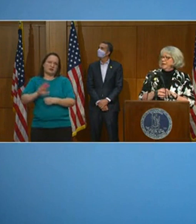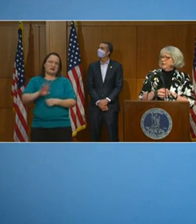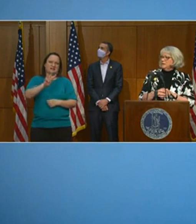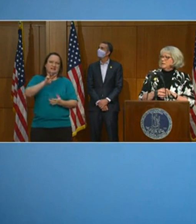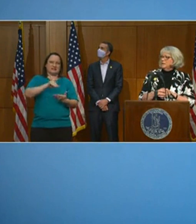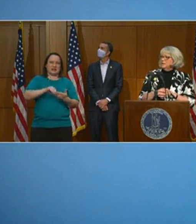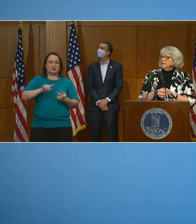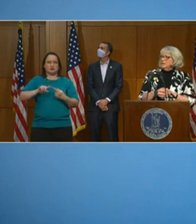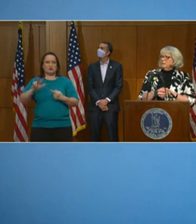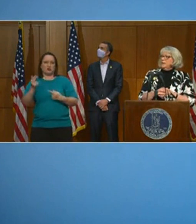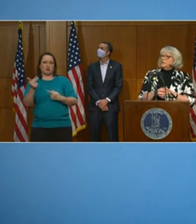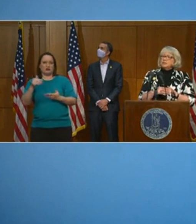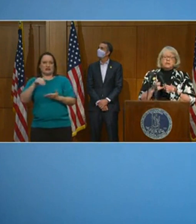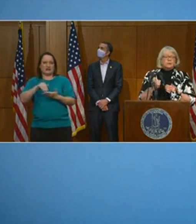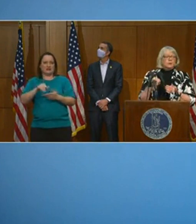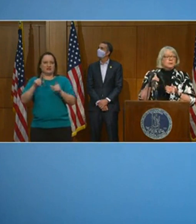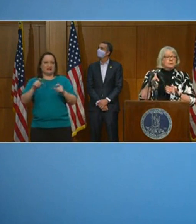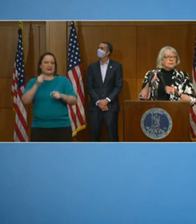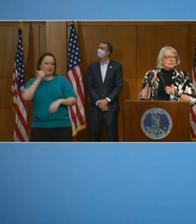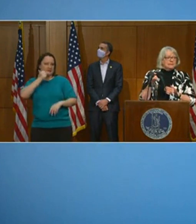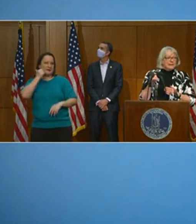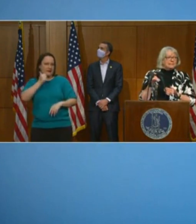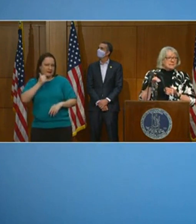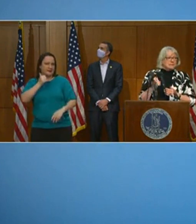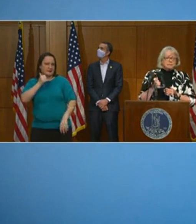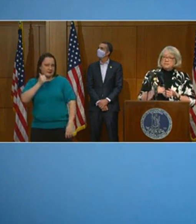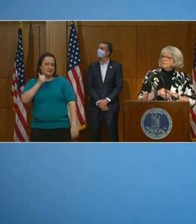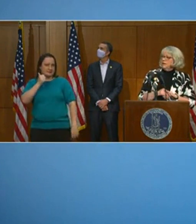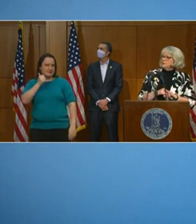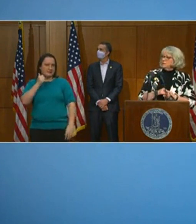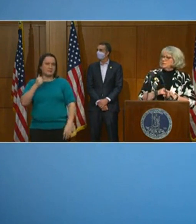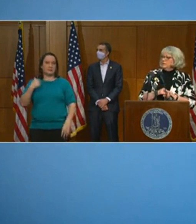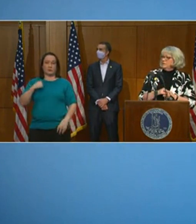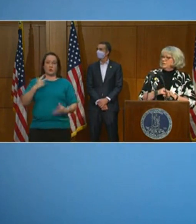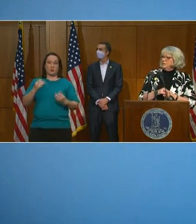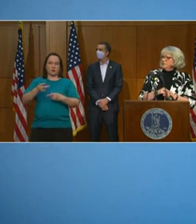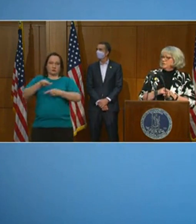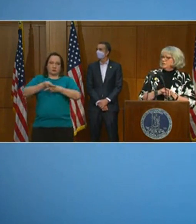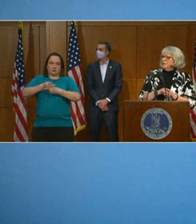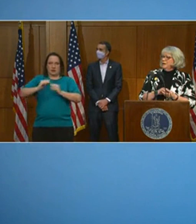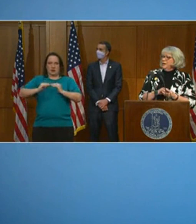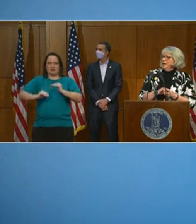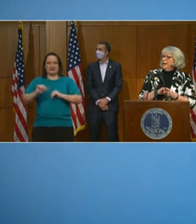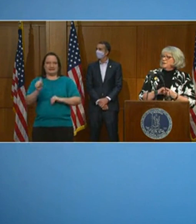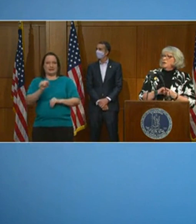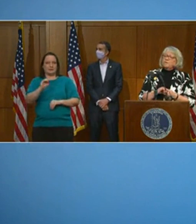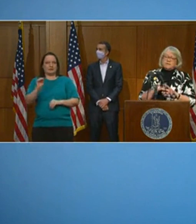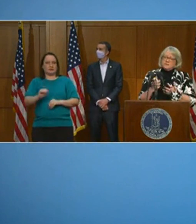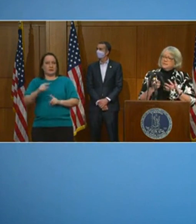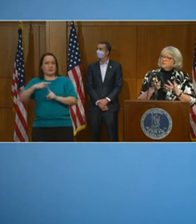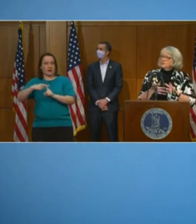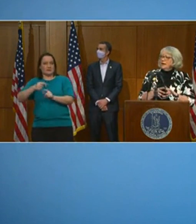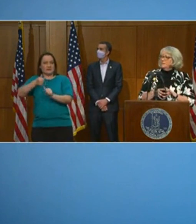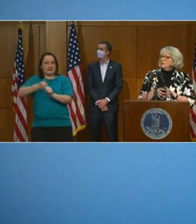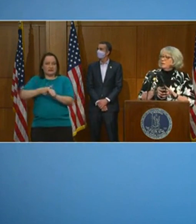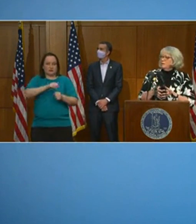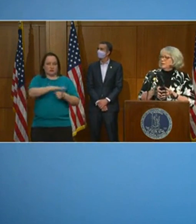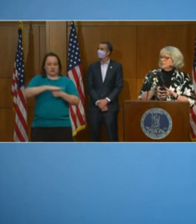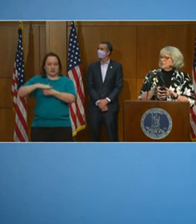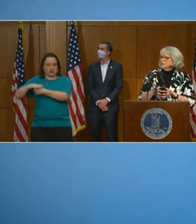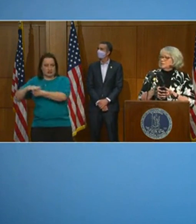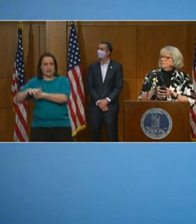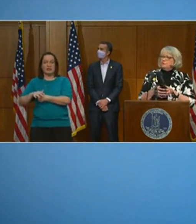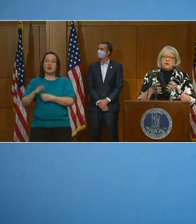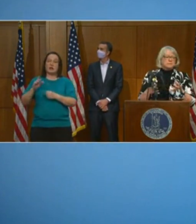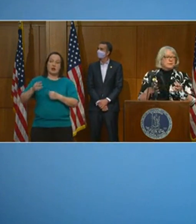tests per day. Making sure that we're less than 10% positivity for each region. And over testing those high risk populations.